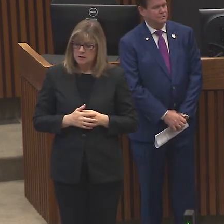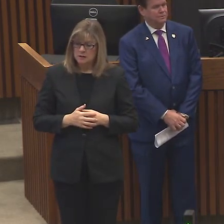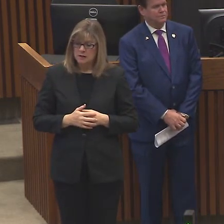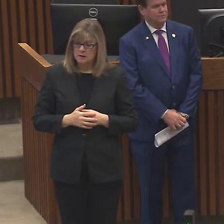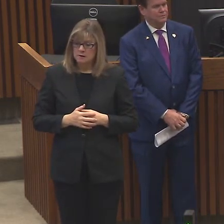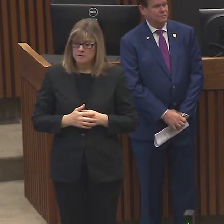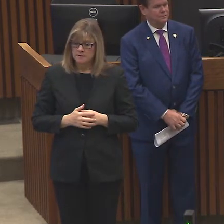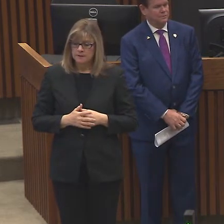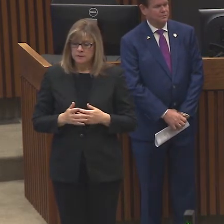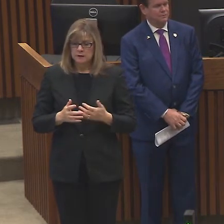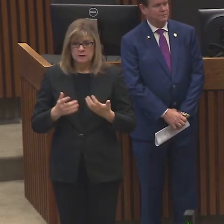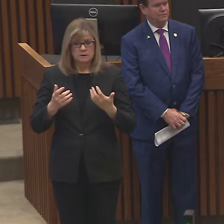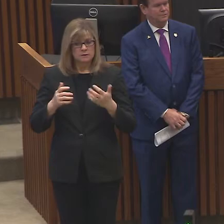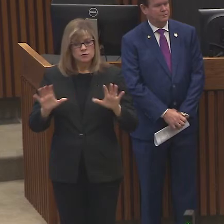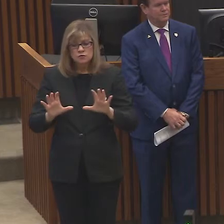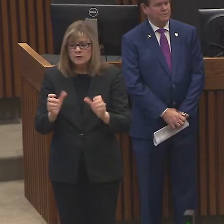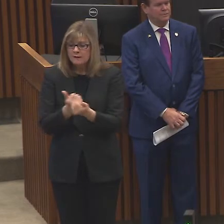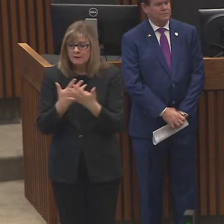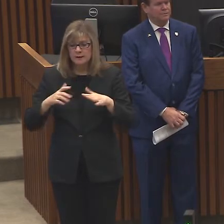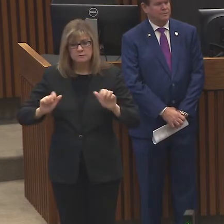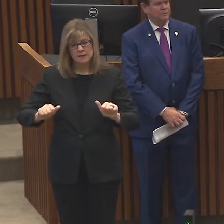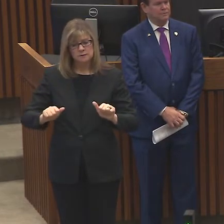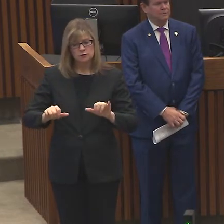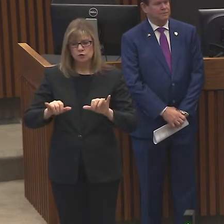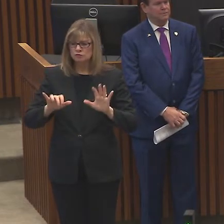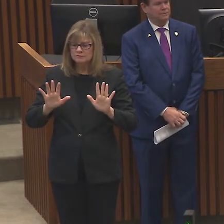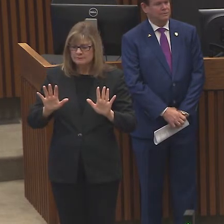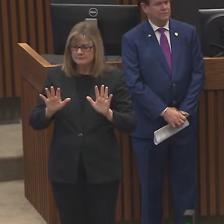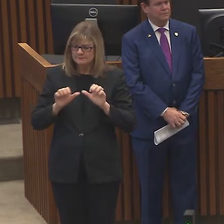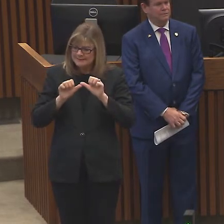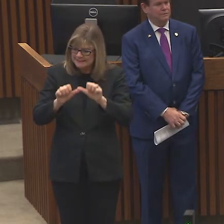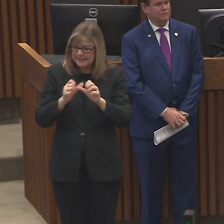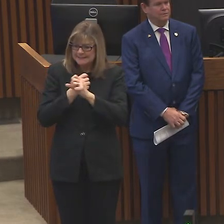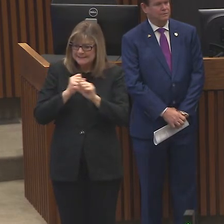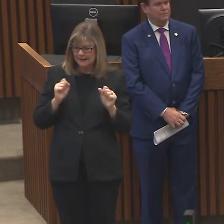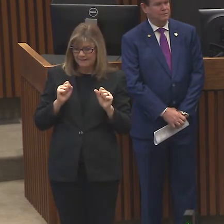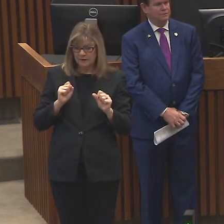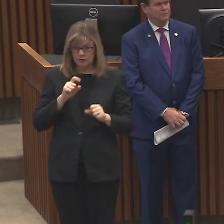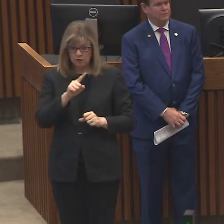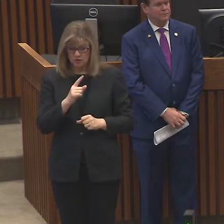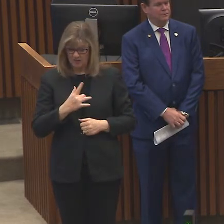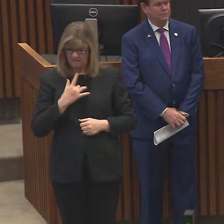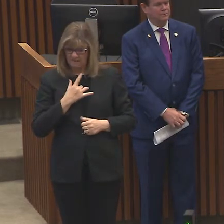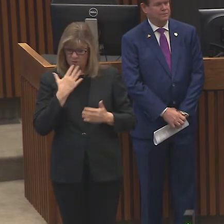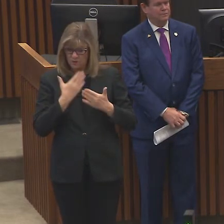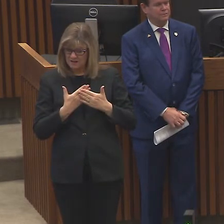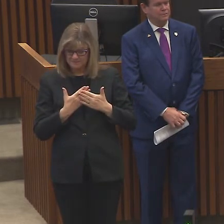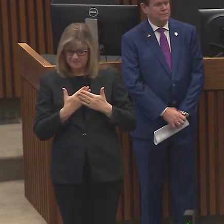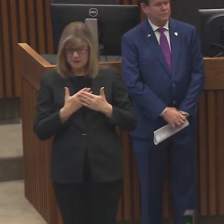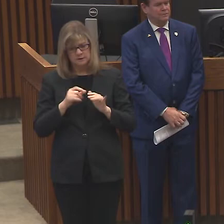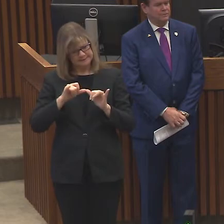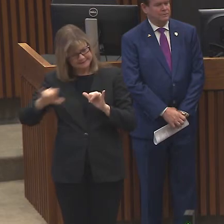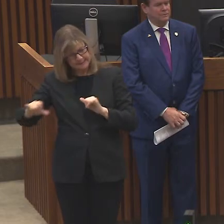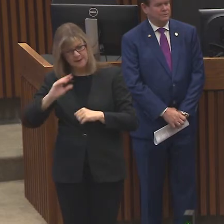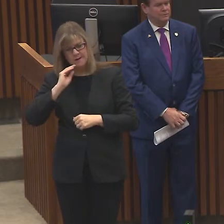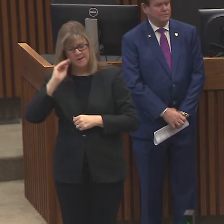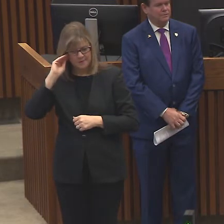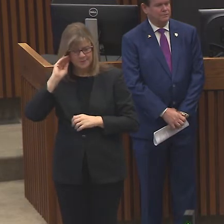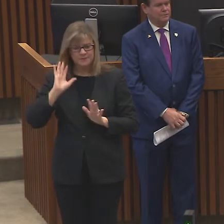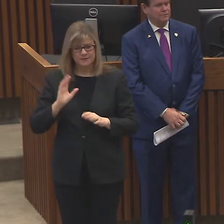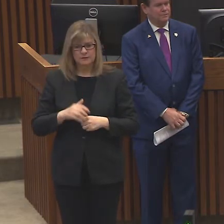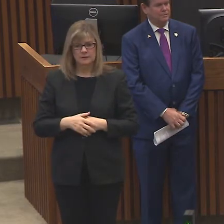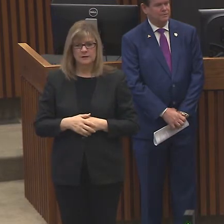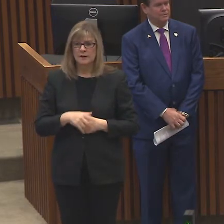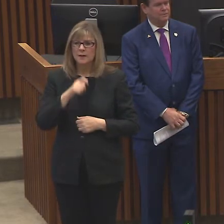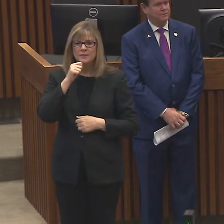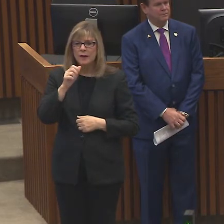to to just stay safe. If you're not feeling well then stay home. And so I'm going to not